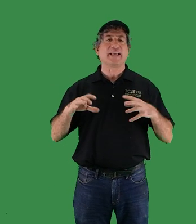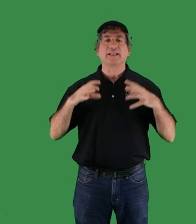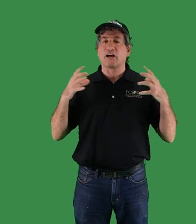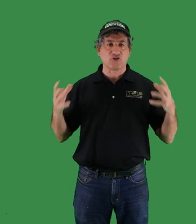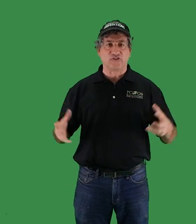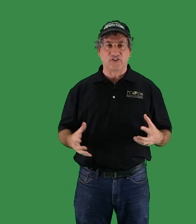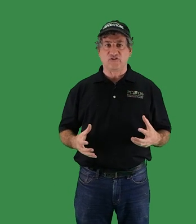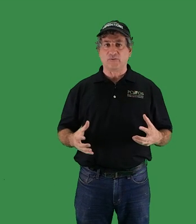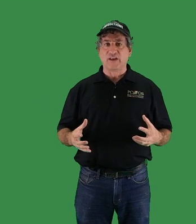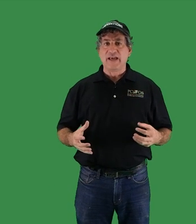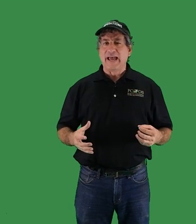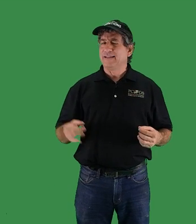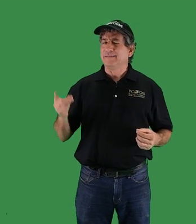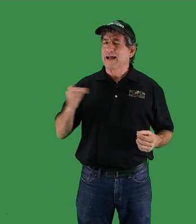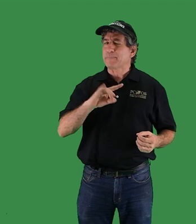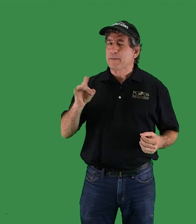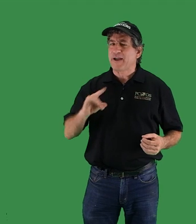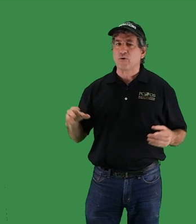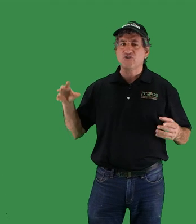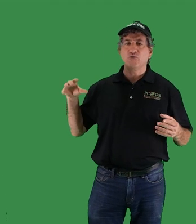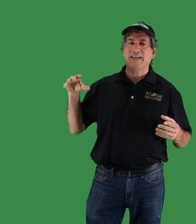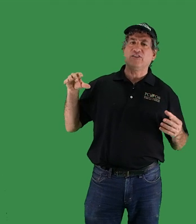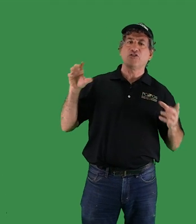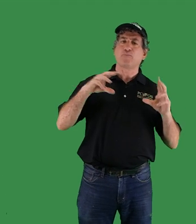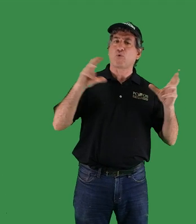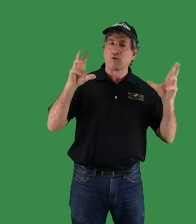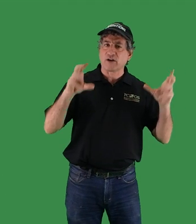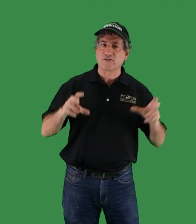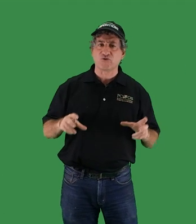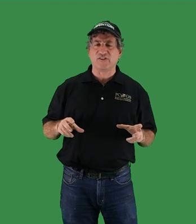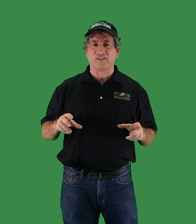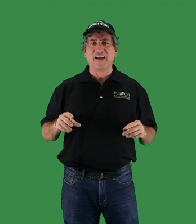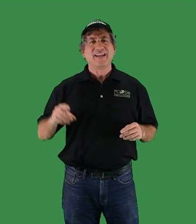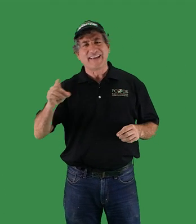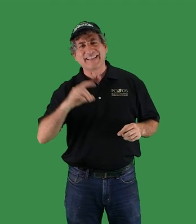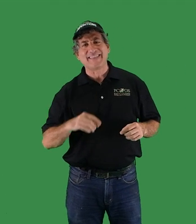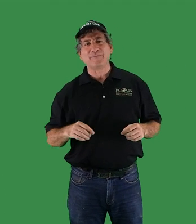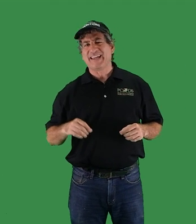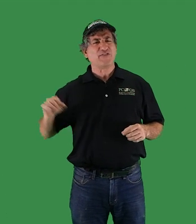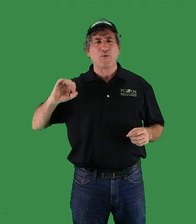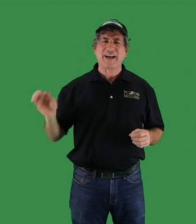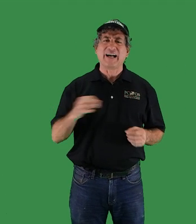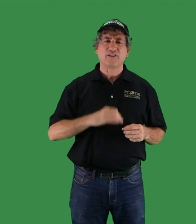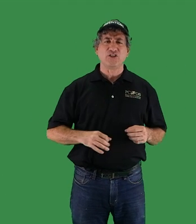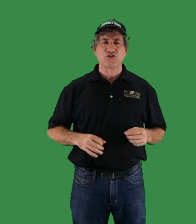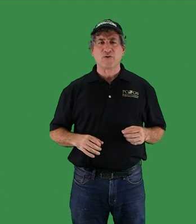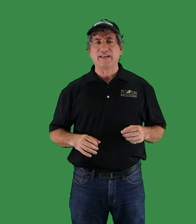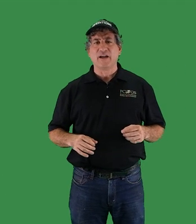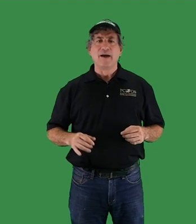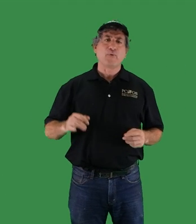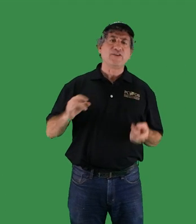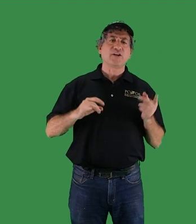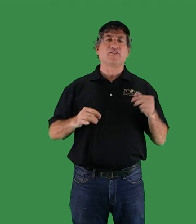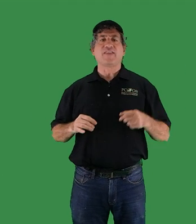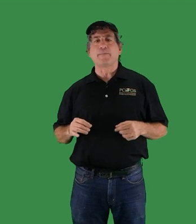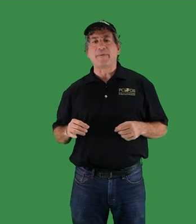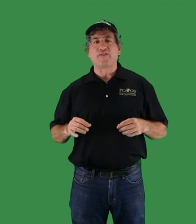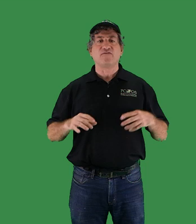ecological systems and not by parachuting into the poorer countries and telling them to get their ecology straight, preaching to them about the